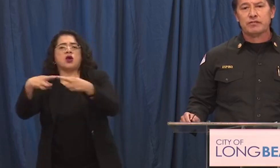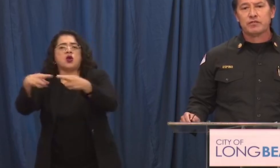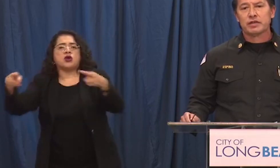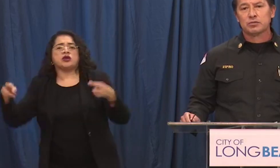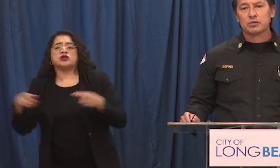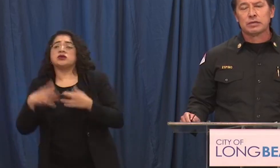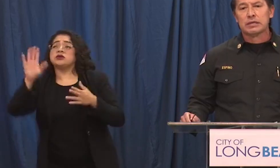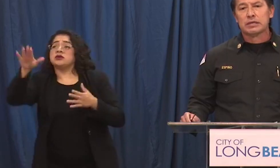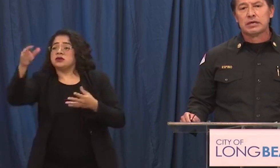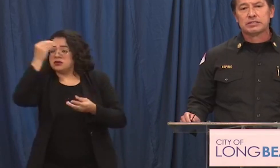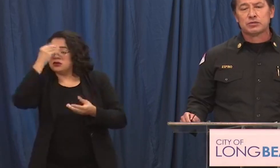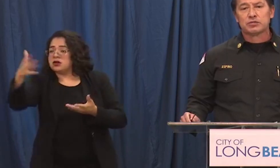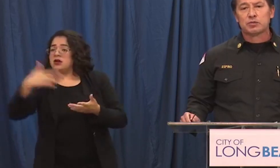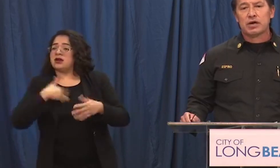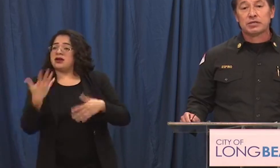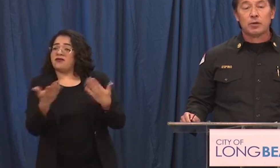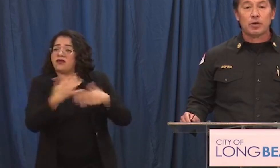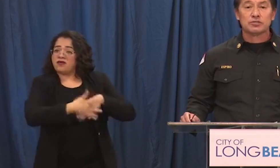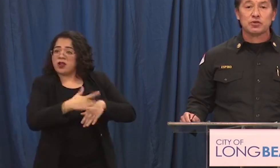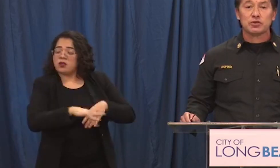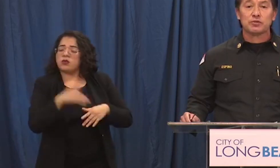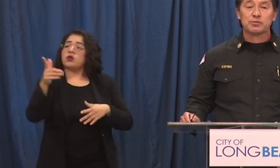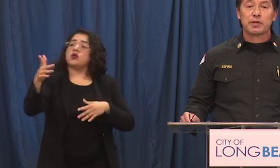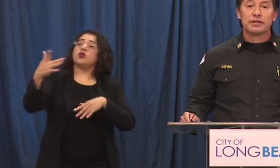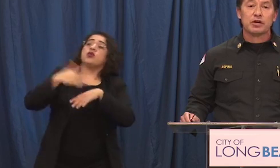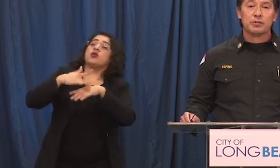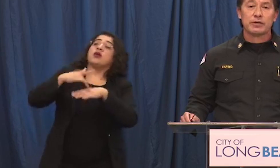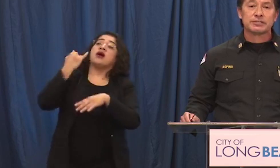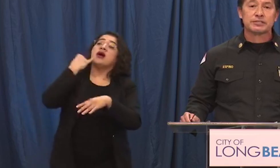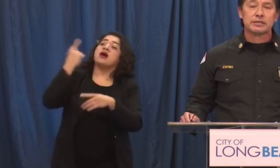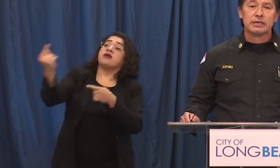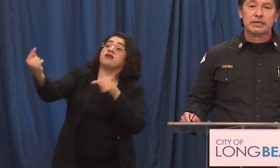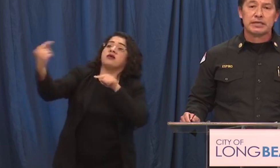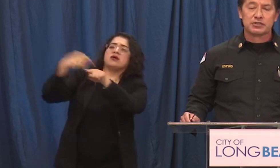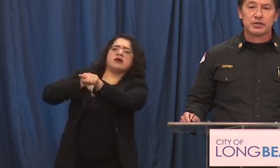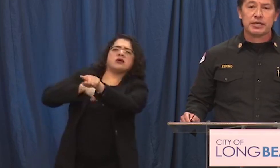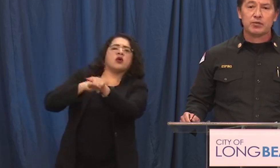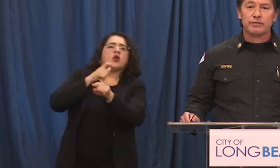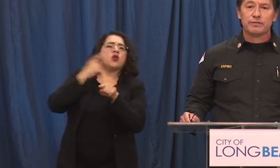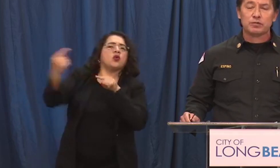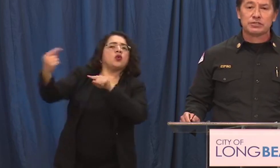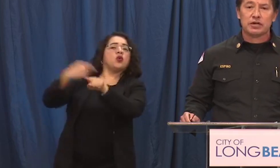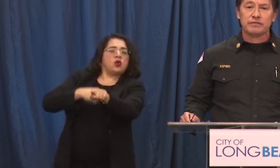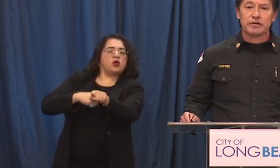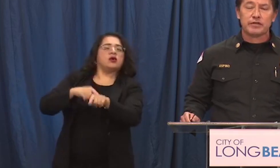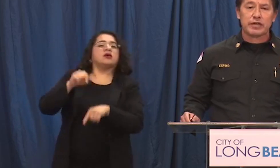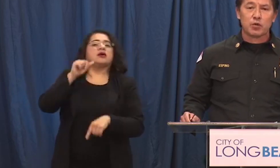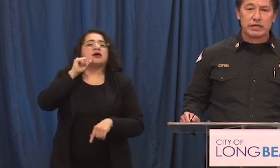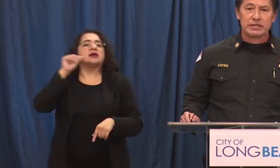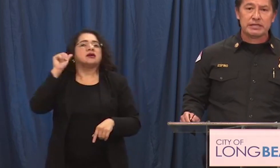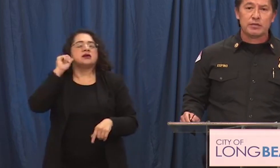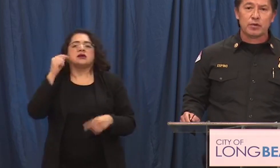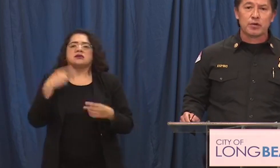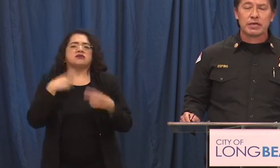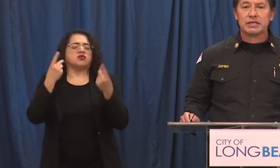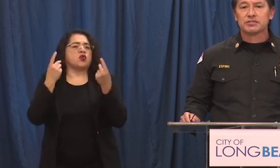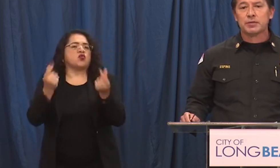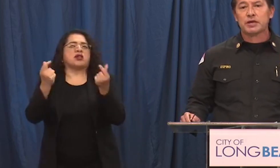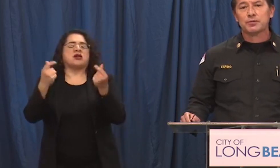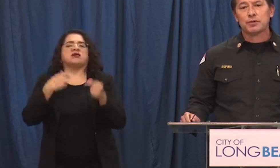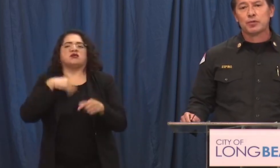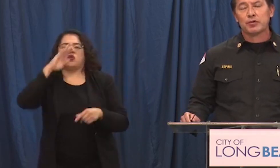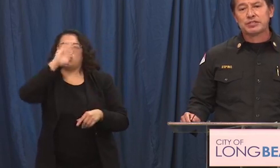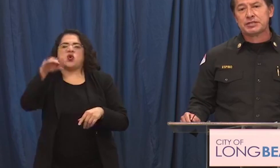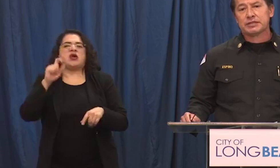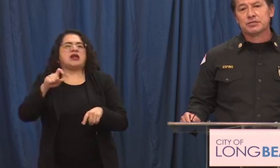who we have available uh to respond and also who can respond to help us yesterday we we saw very very quickly that we were going to need